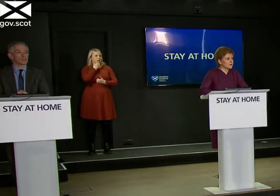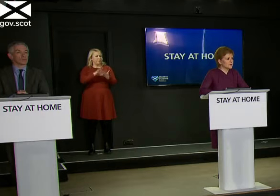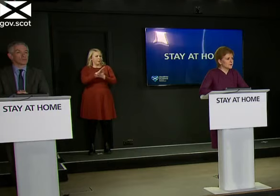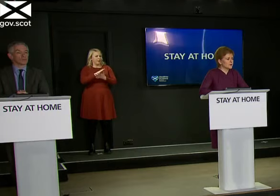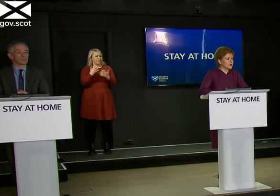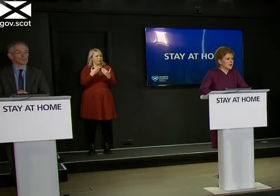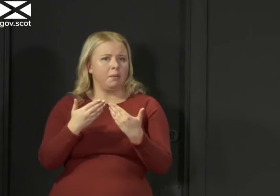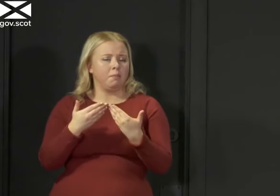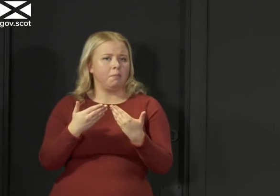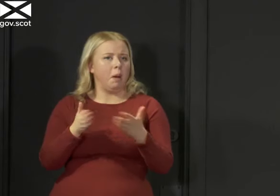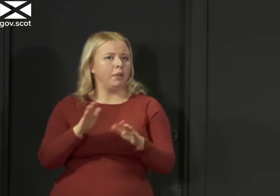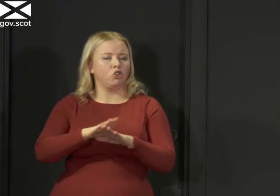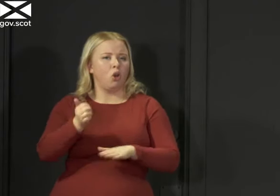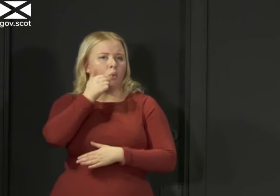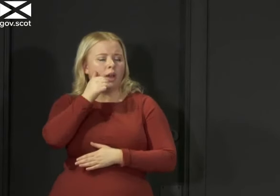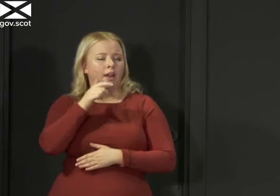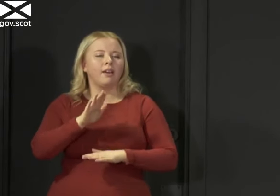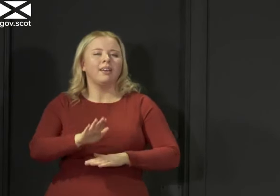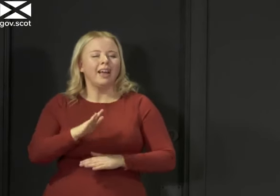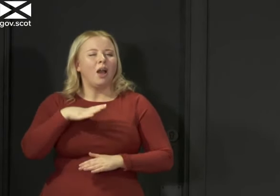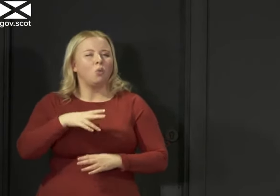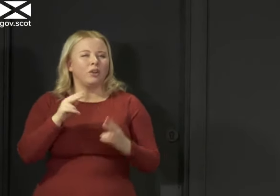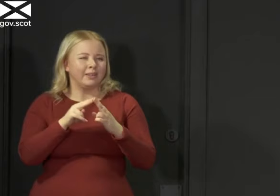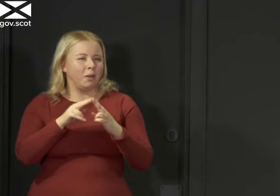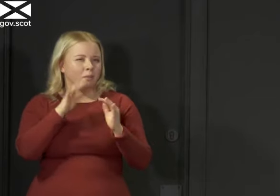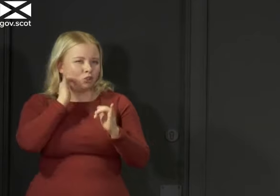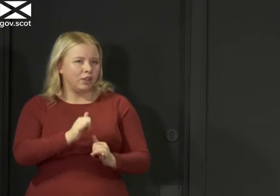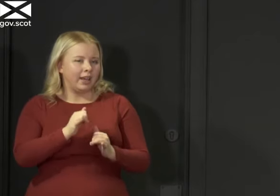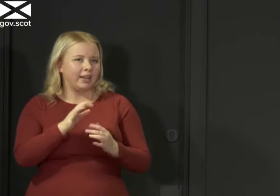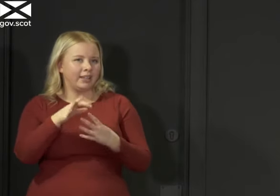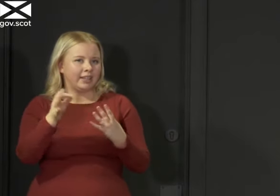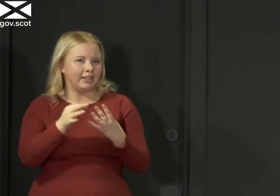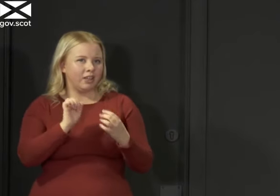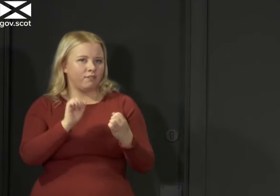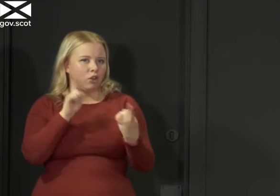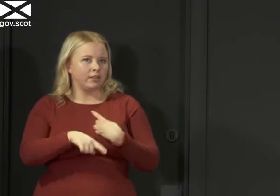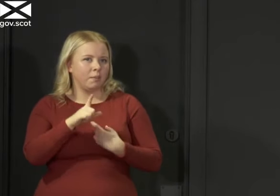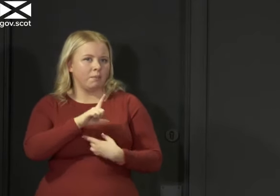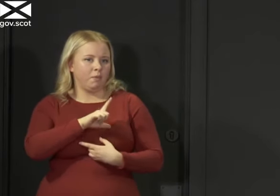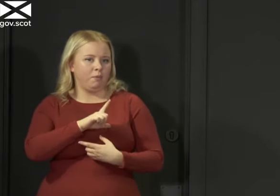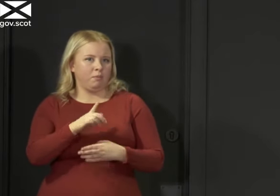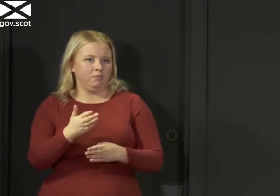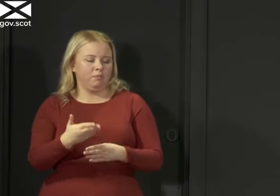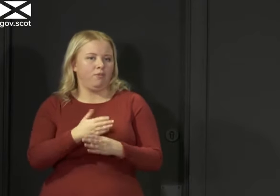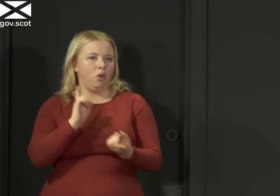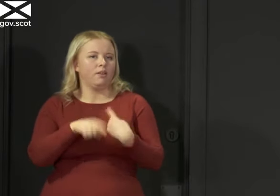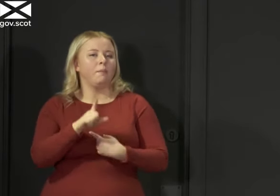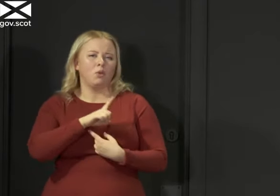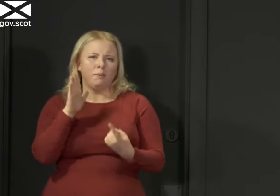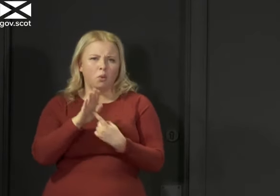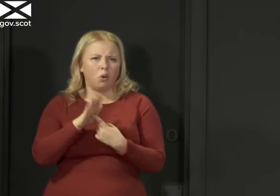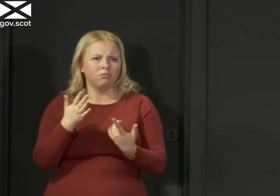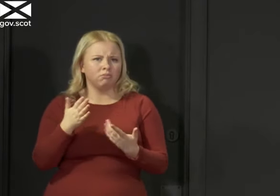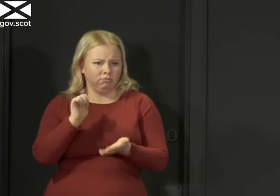aware of at all I want to double check the detail of your answer before I give you an answer because it's important